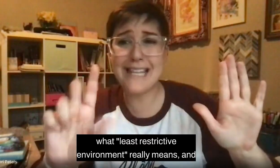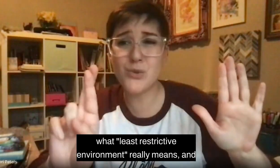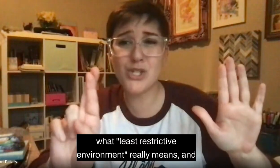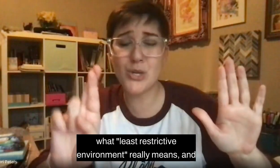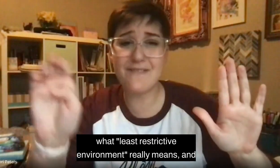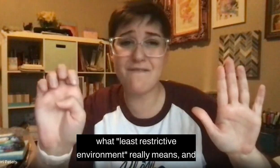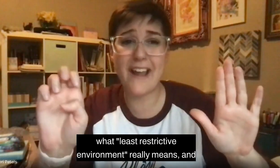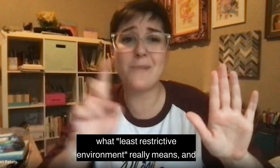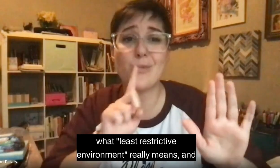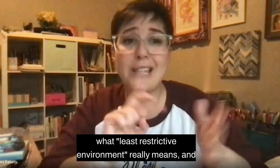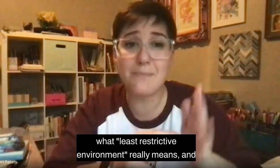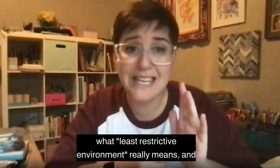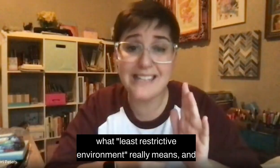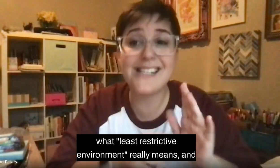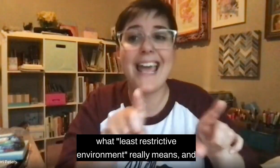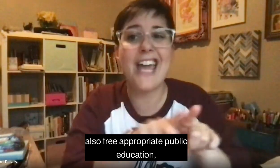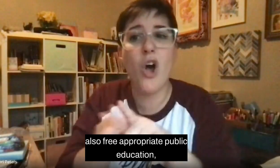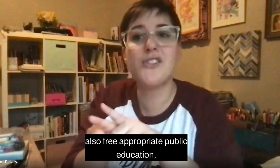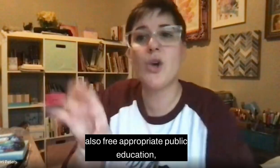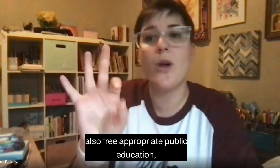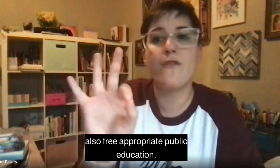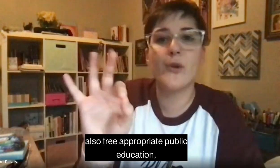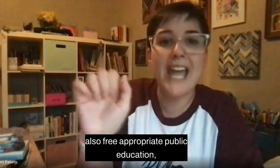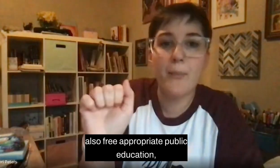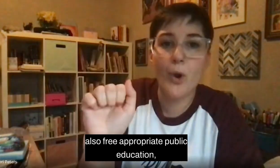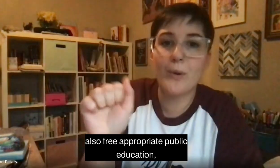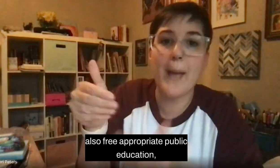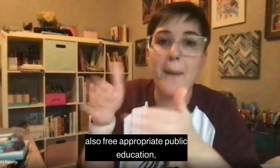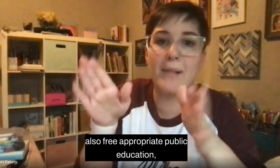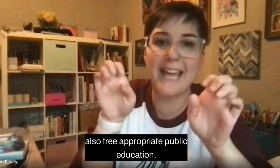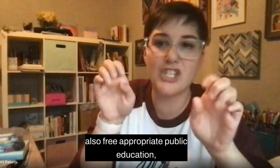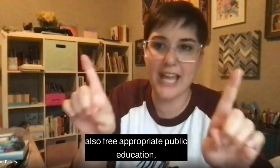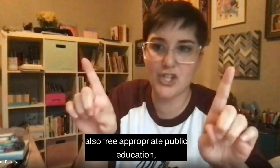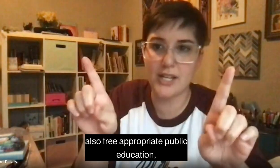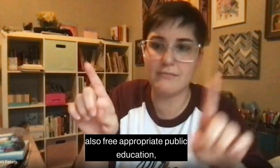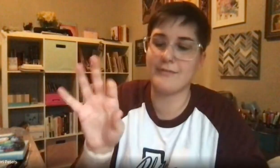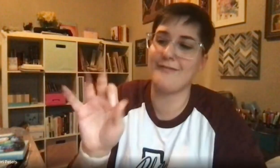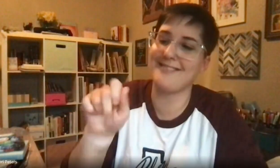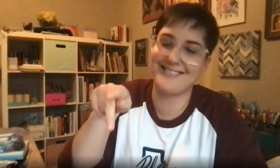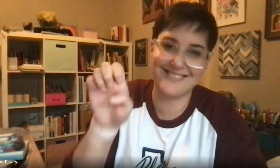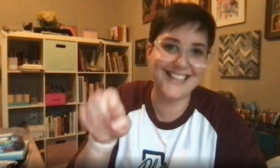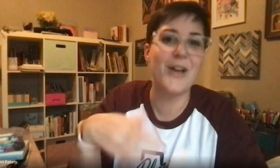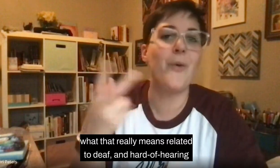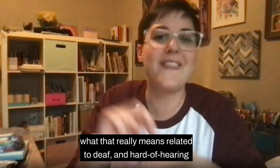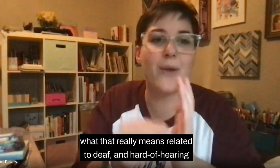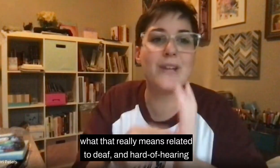restrictive environment really means and also free appropriate public education, what that really